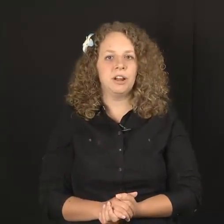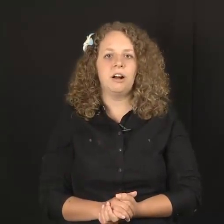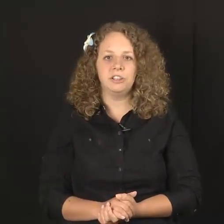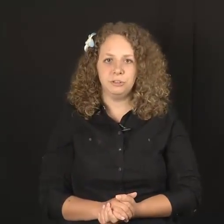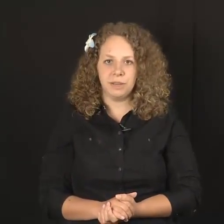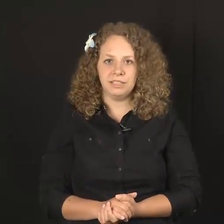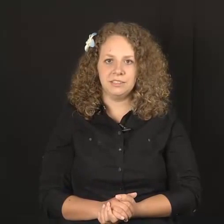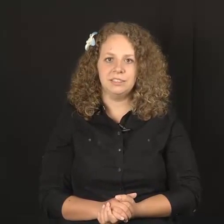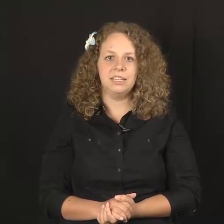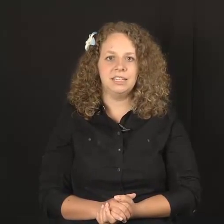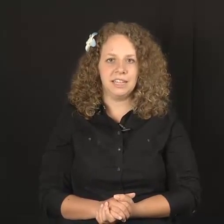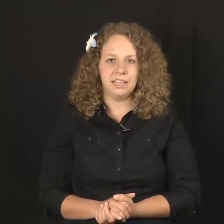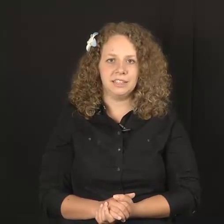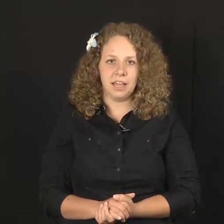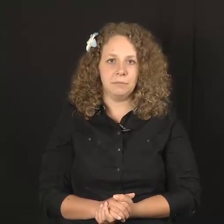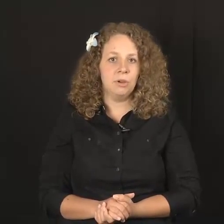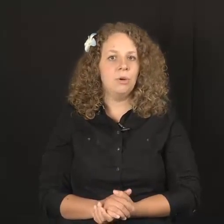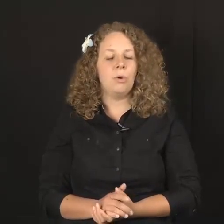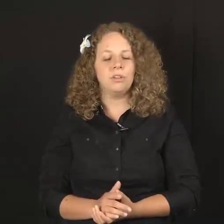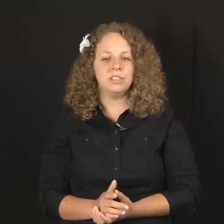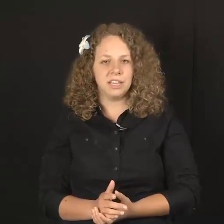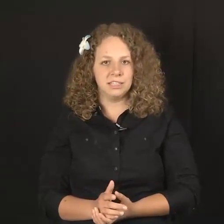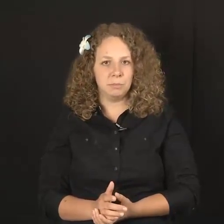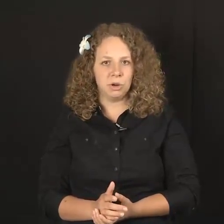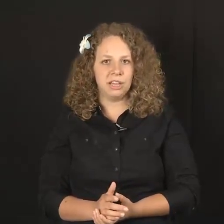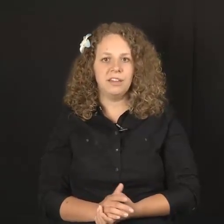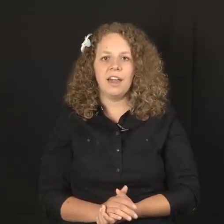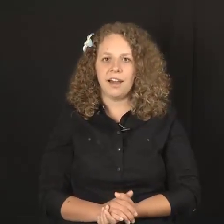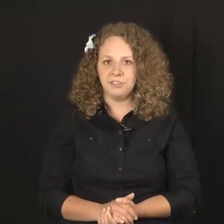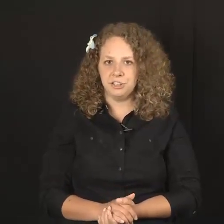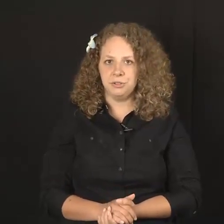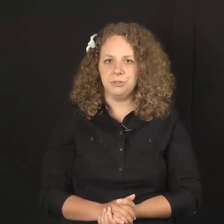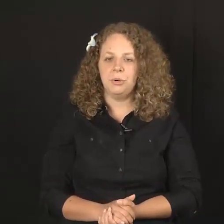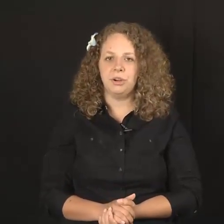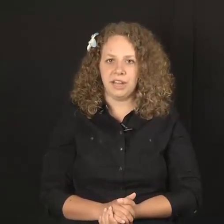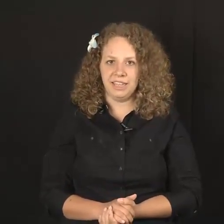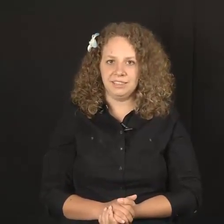on your wrist to indicate time or the signs morning, afternoon, or night. I will signossen.